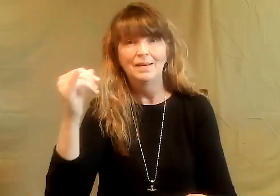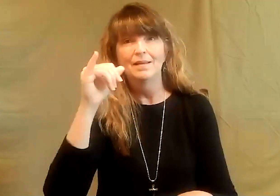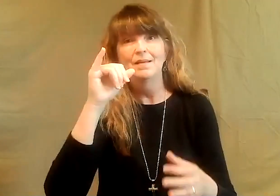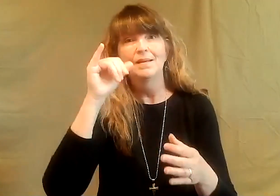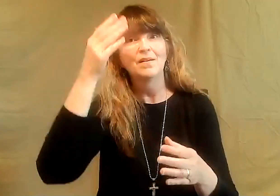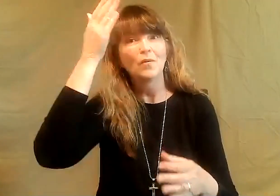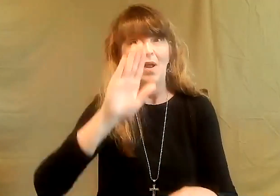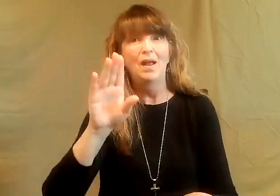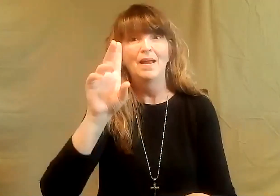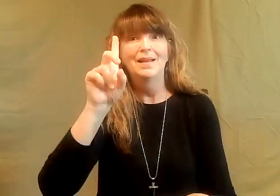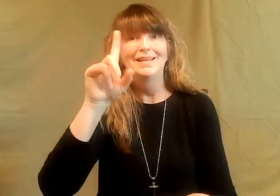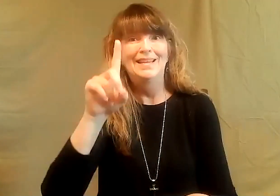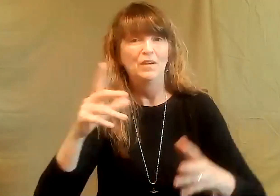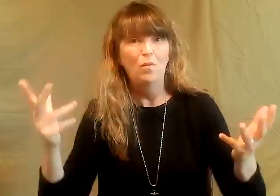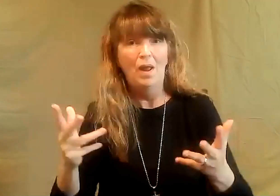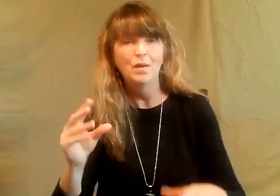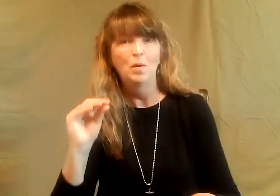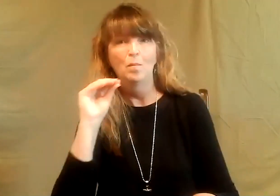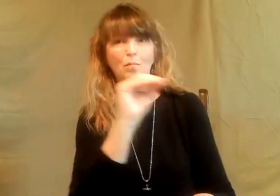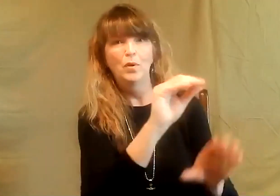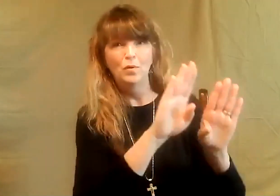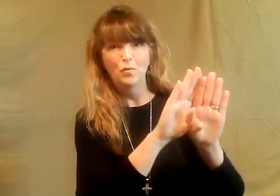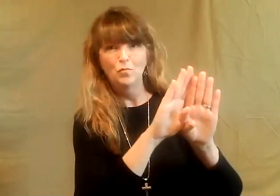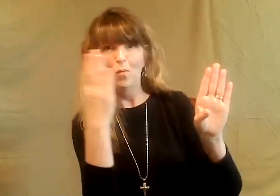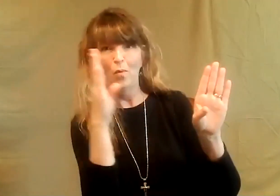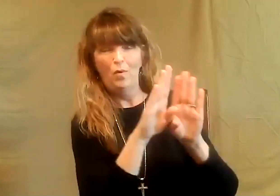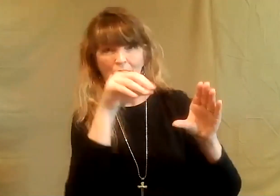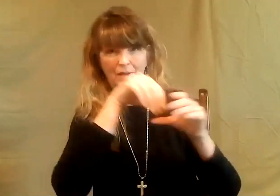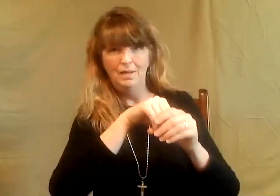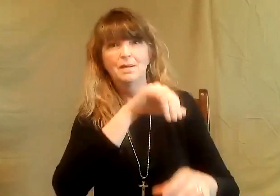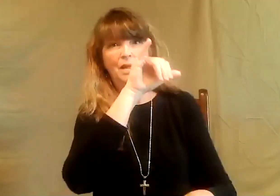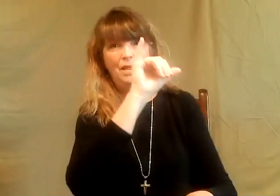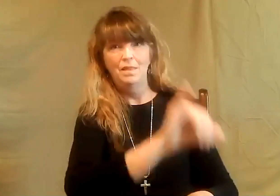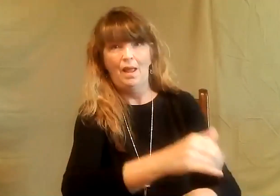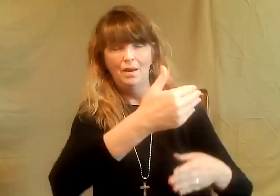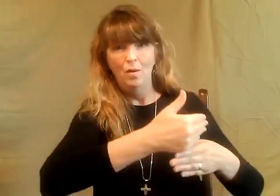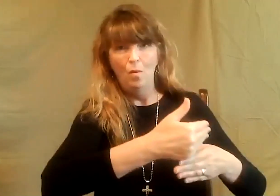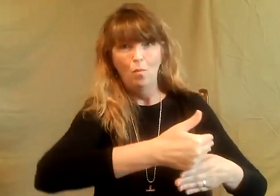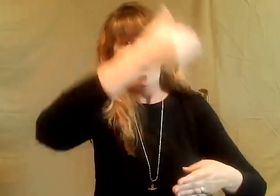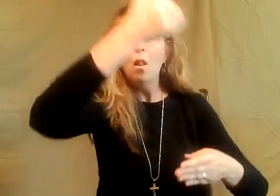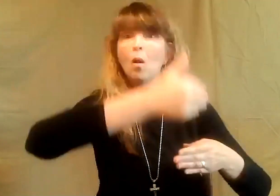and sarah didn't have any idea that god had put a door into that wall